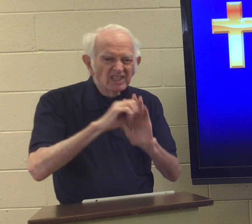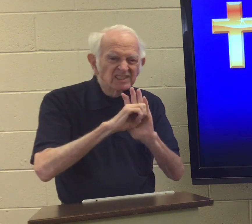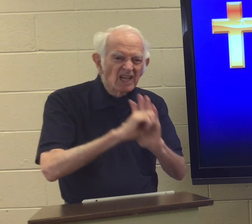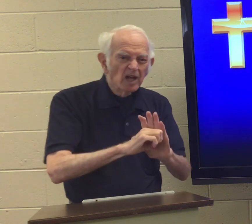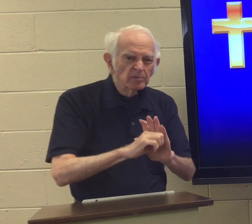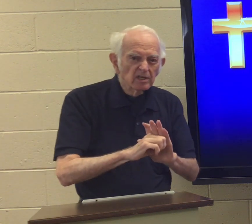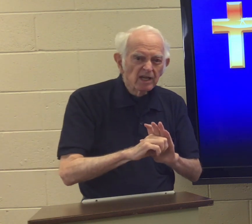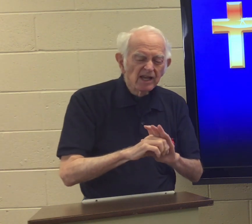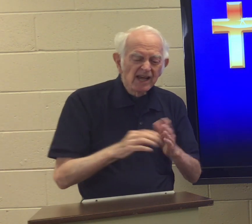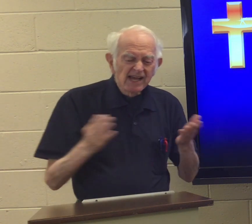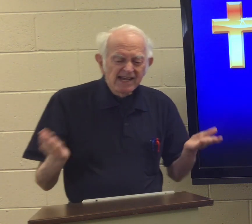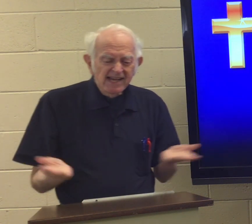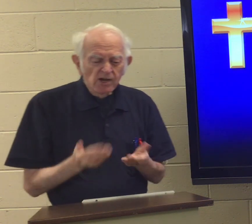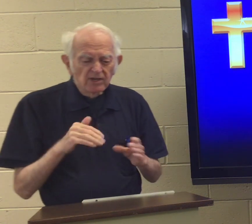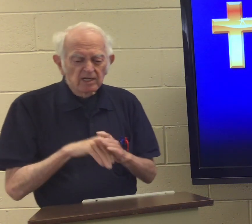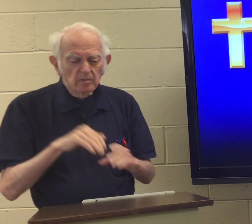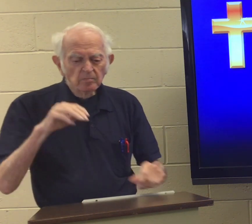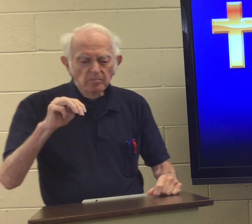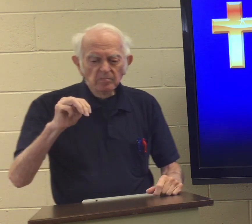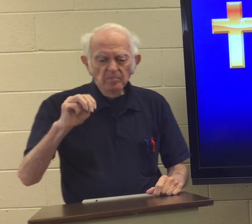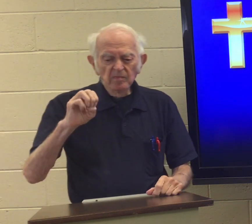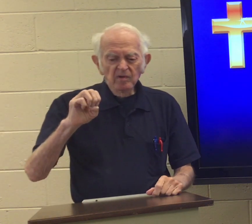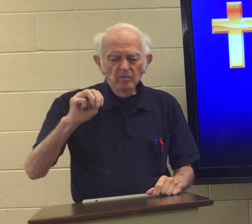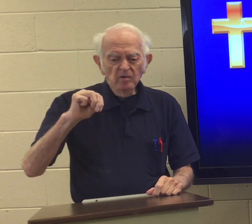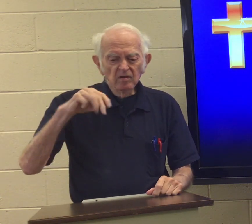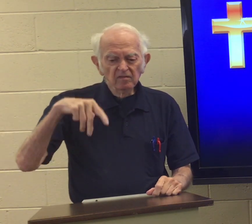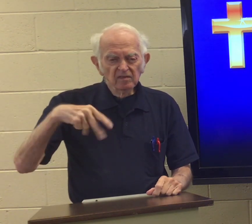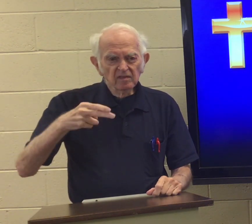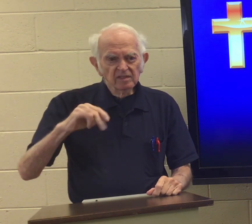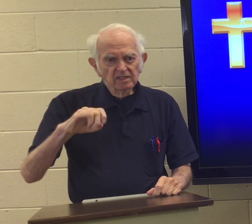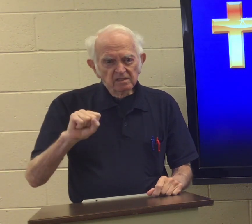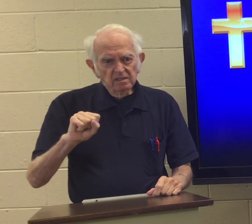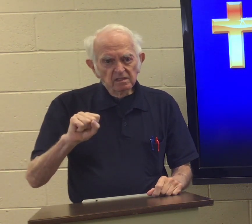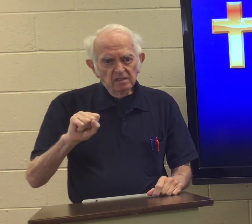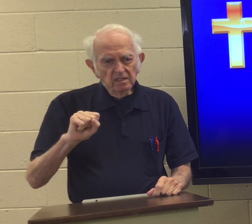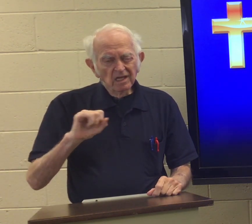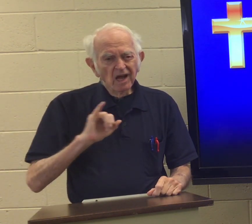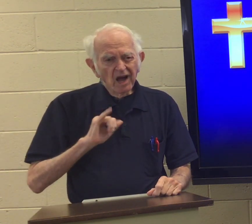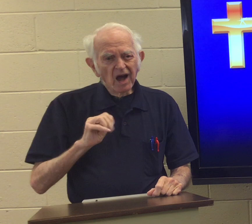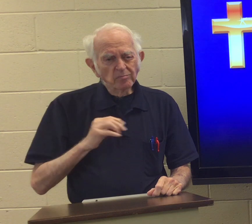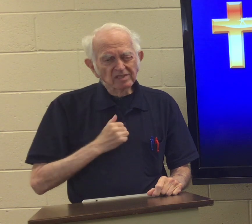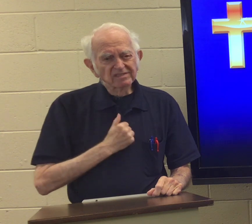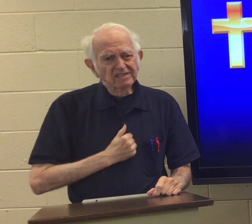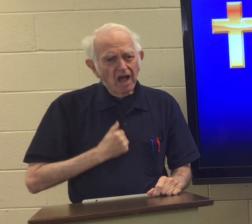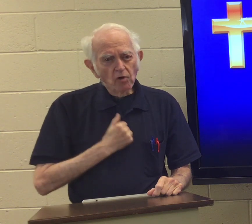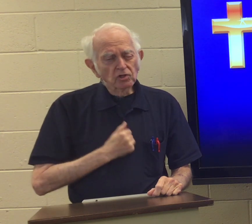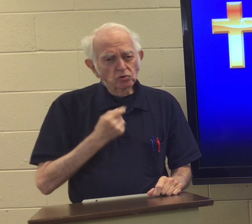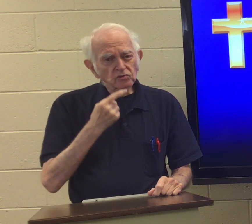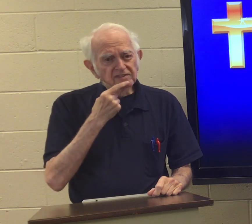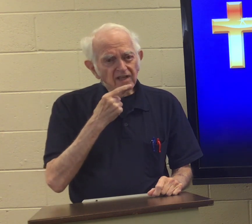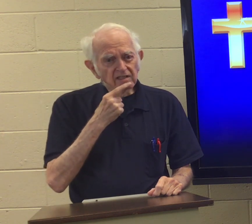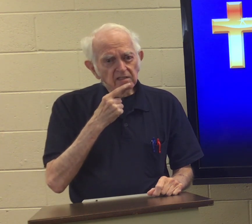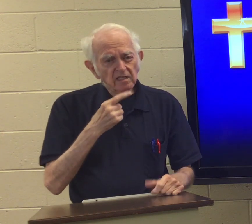For example, here in Memphis, I'm sorry to say,